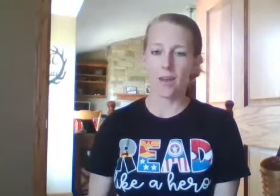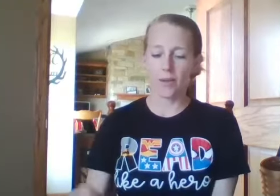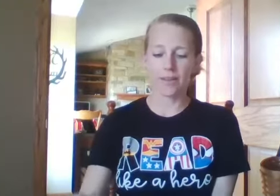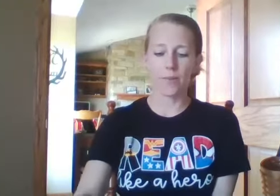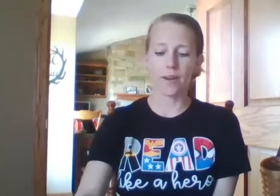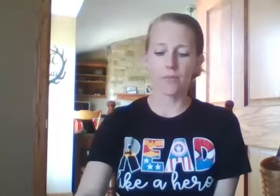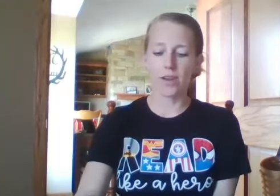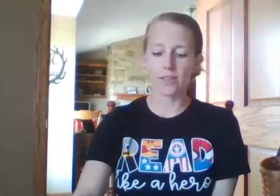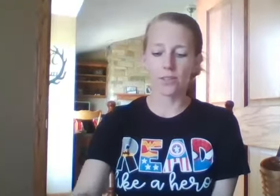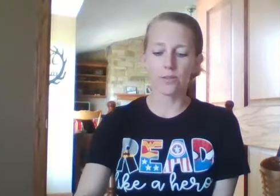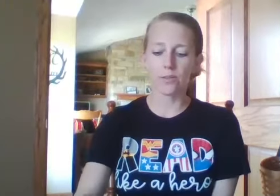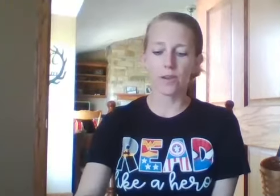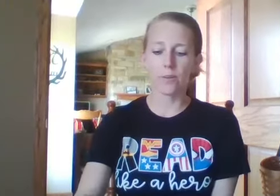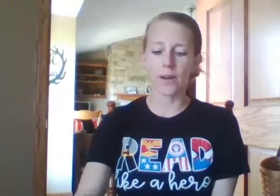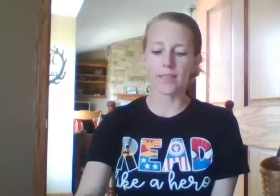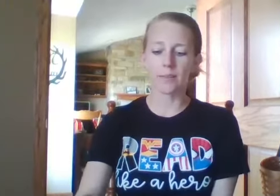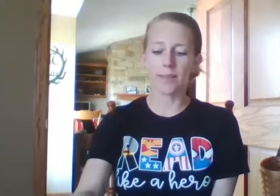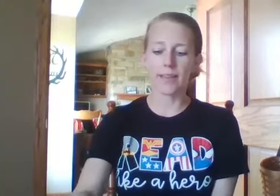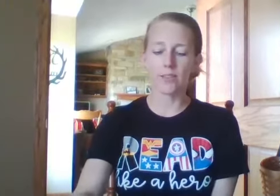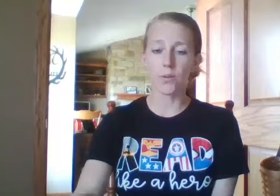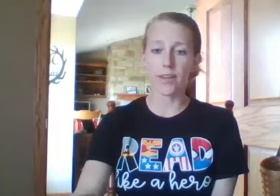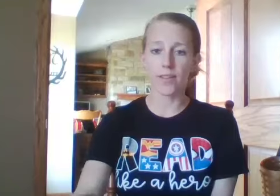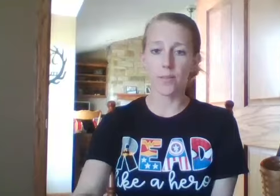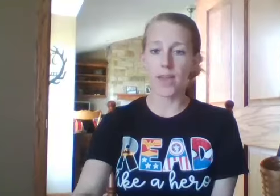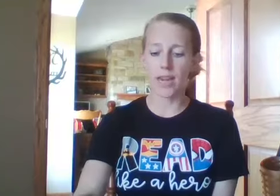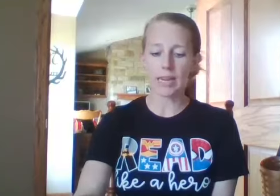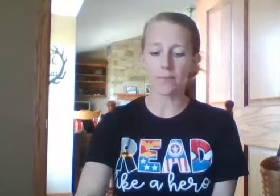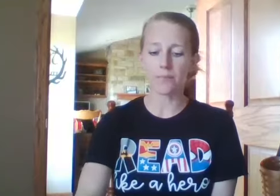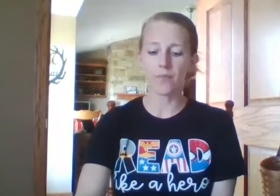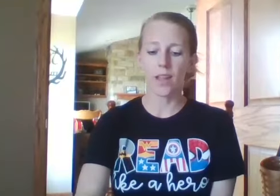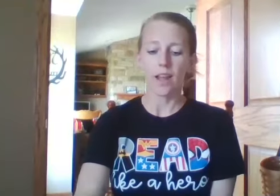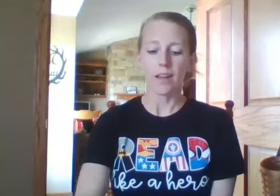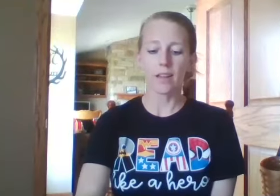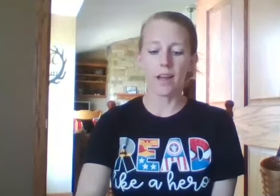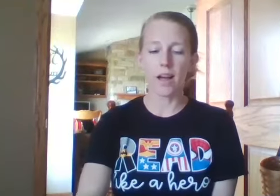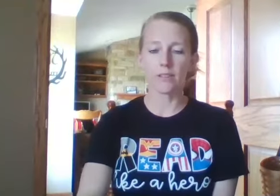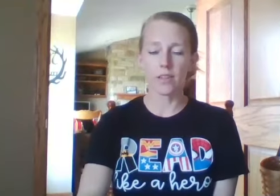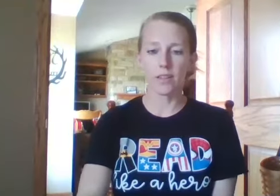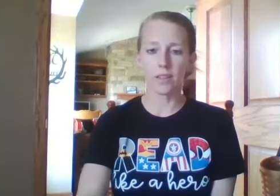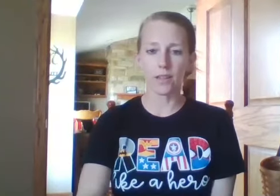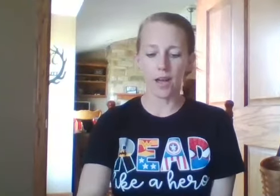Now we're going to move on to what blend do you hear at the beginning? Glove, glow.